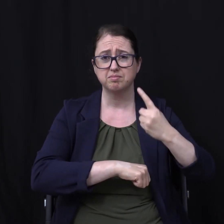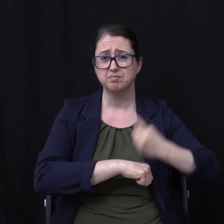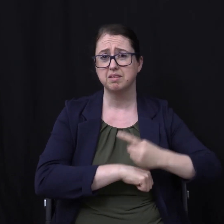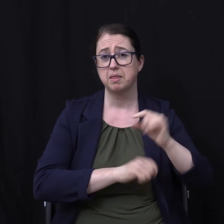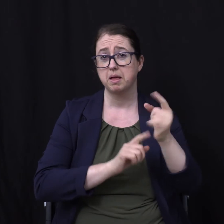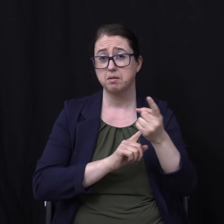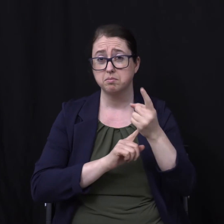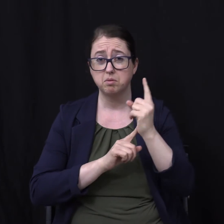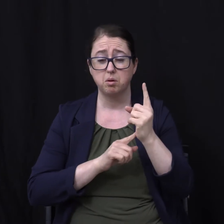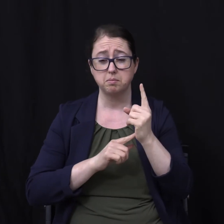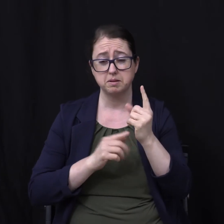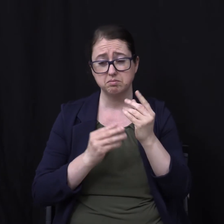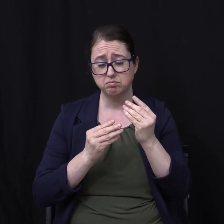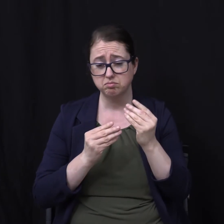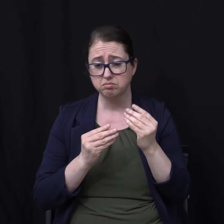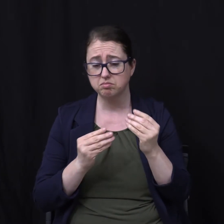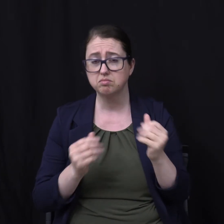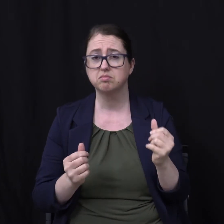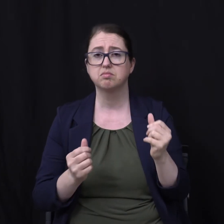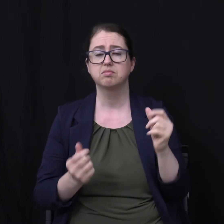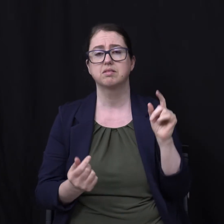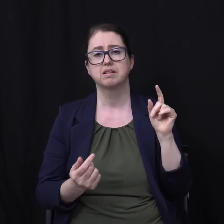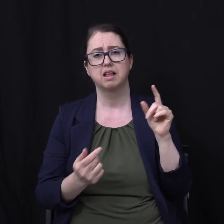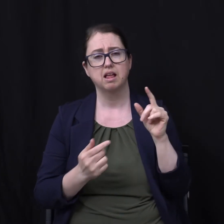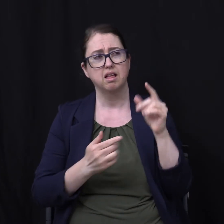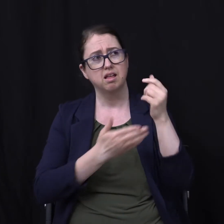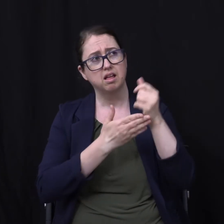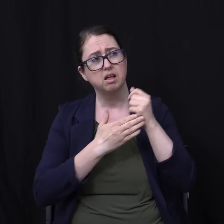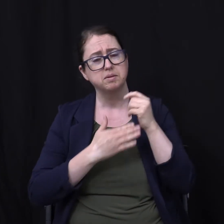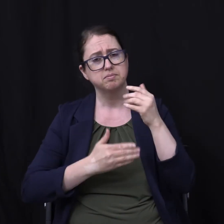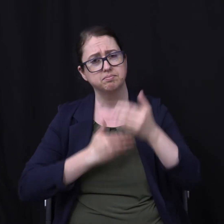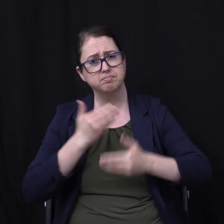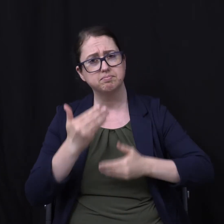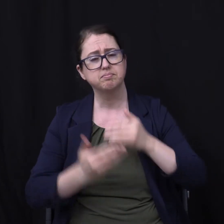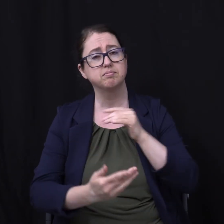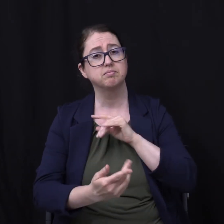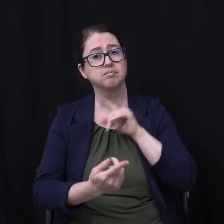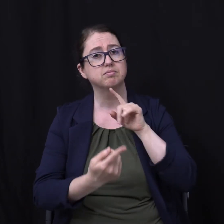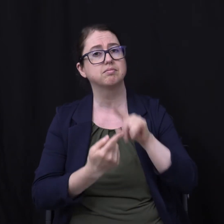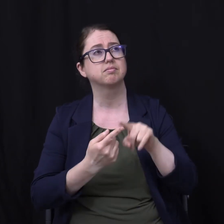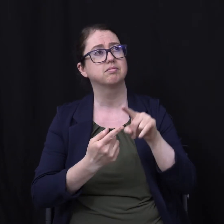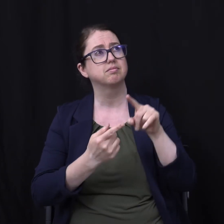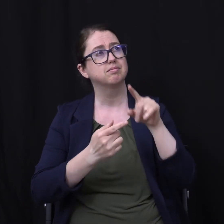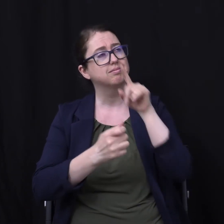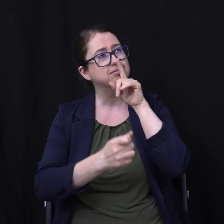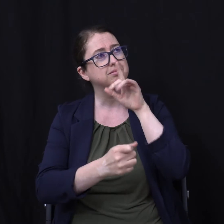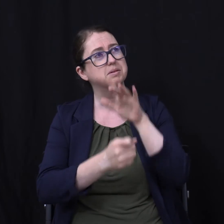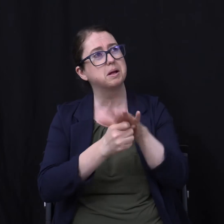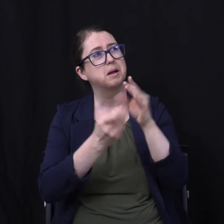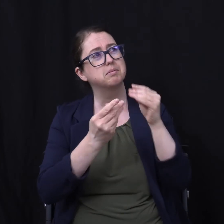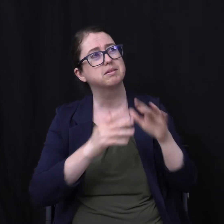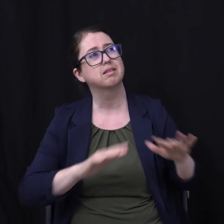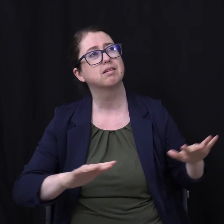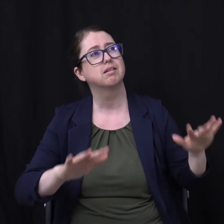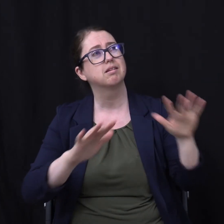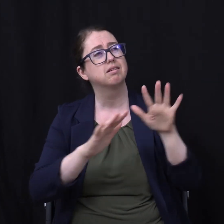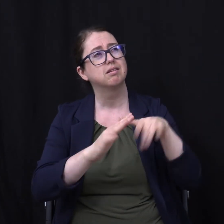Till I reach the promised land